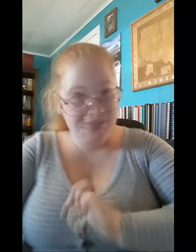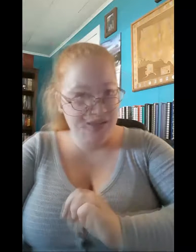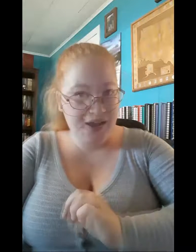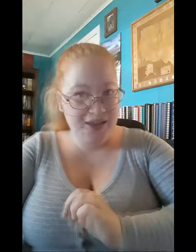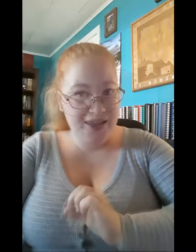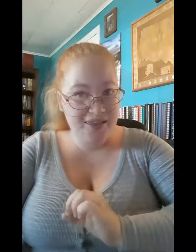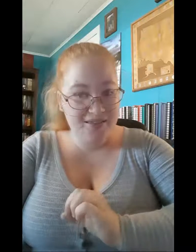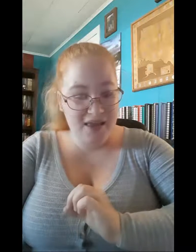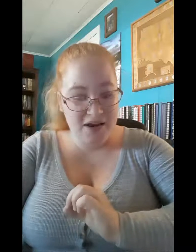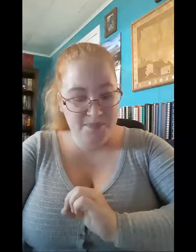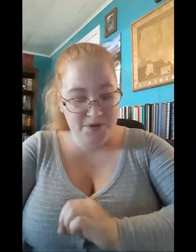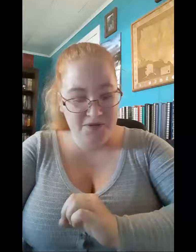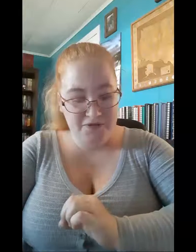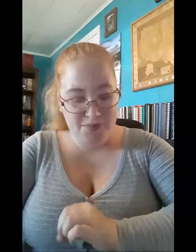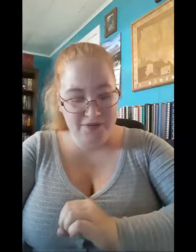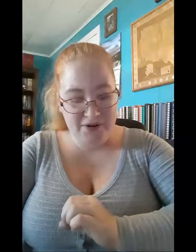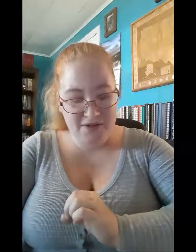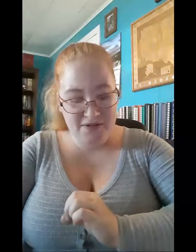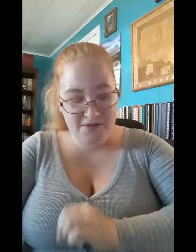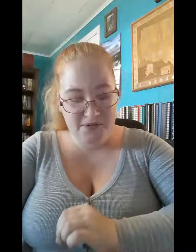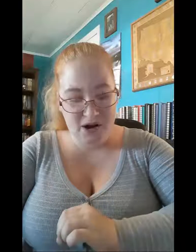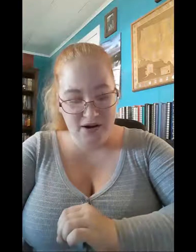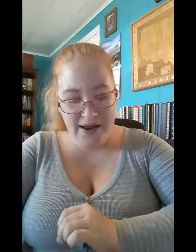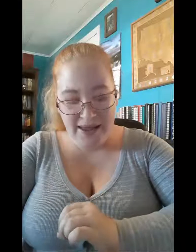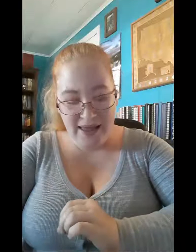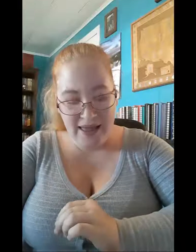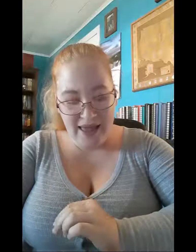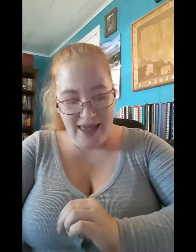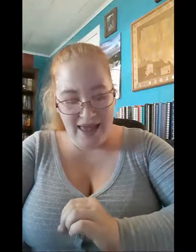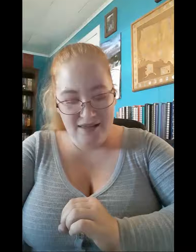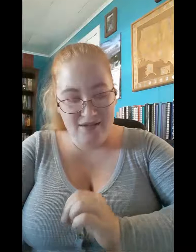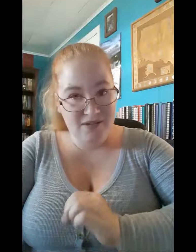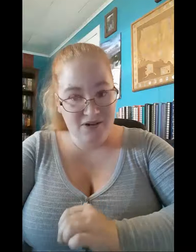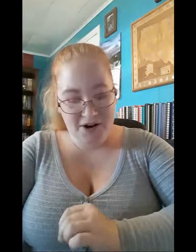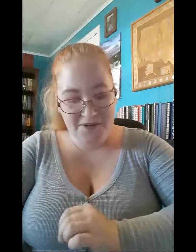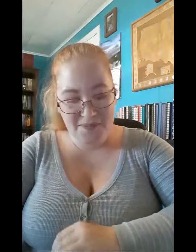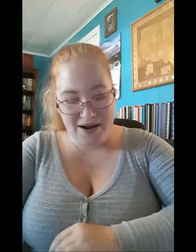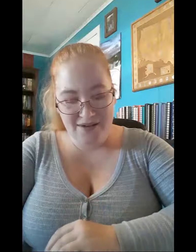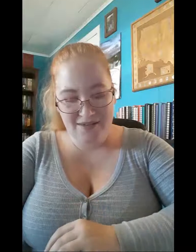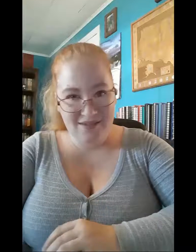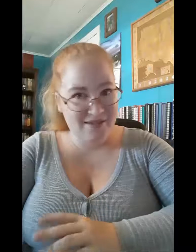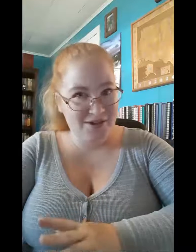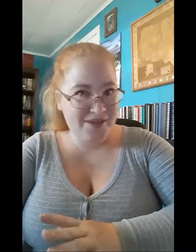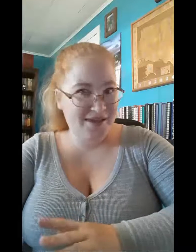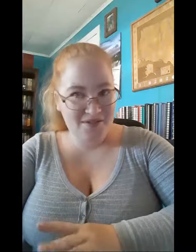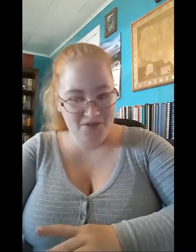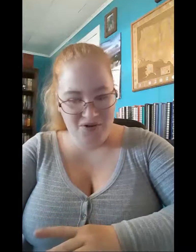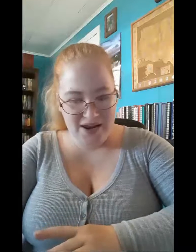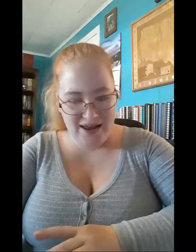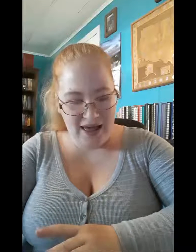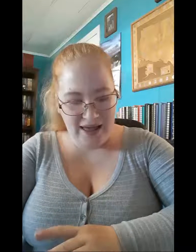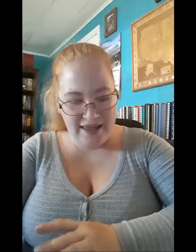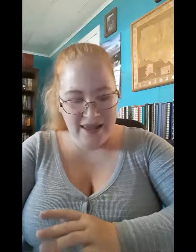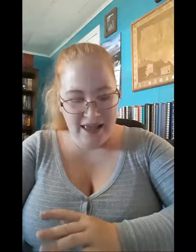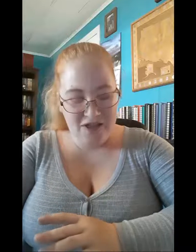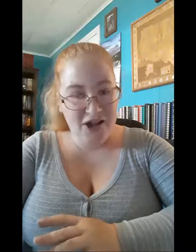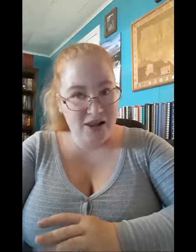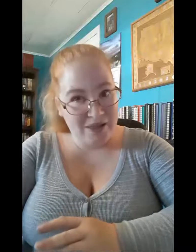Dion is an abusive boyfriend to Zari, and Zari's parents still think he's a great guy, and that Claire